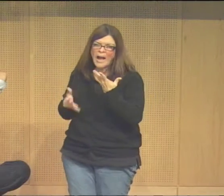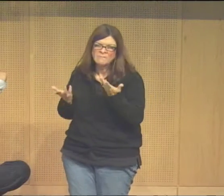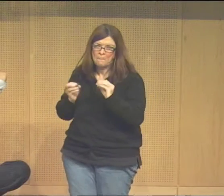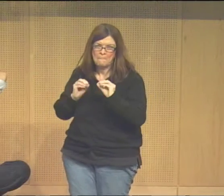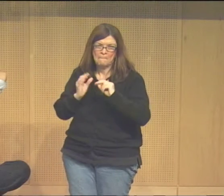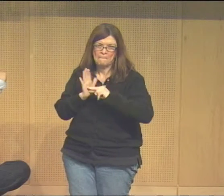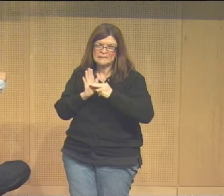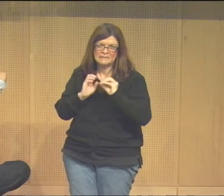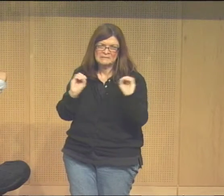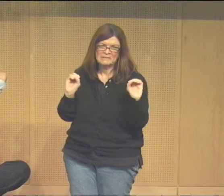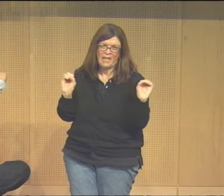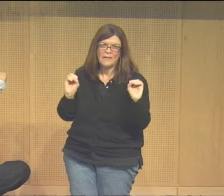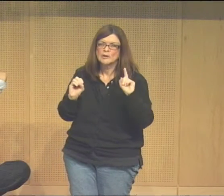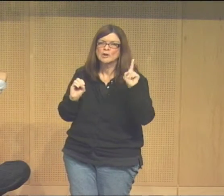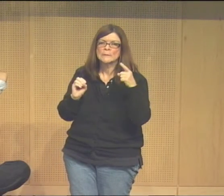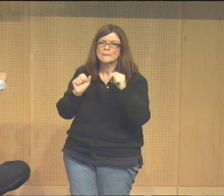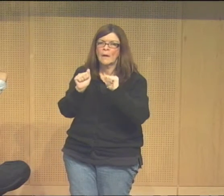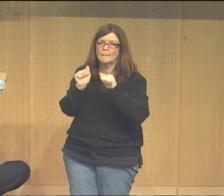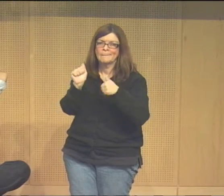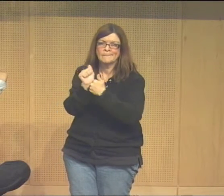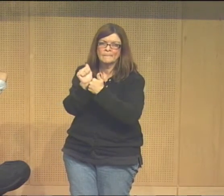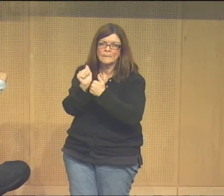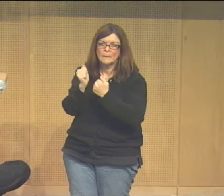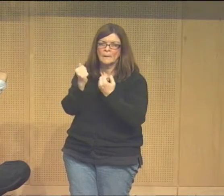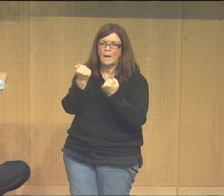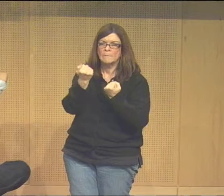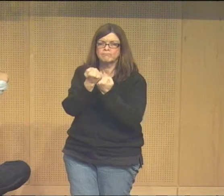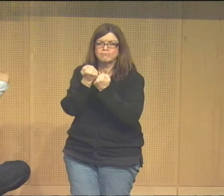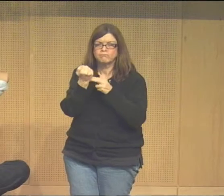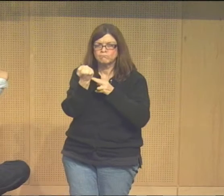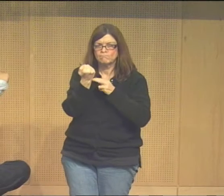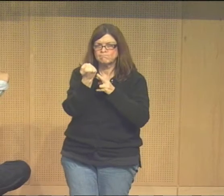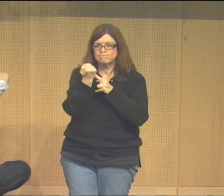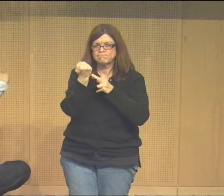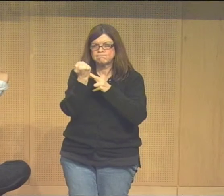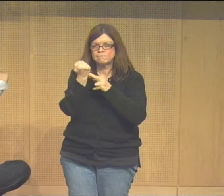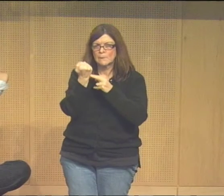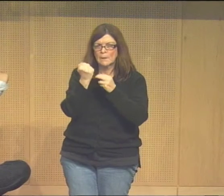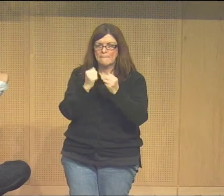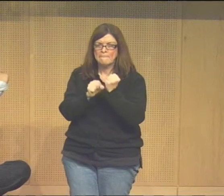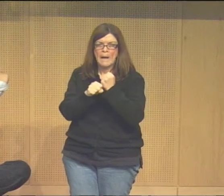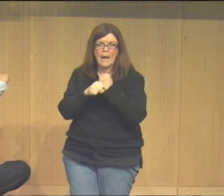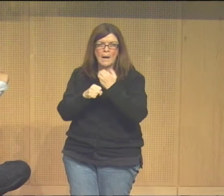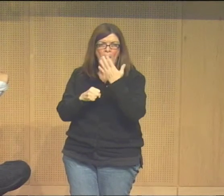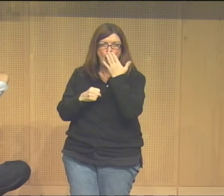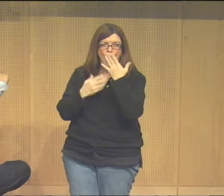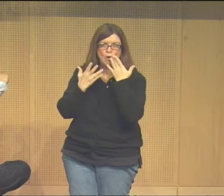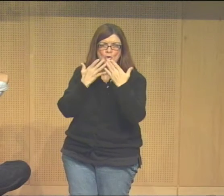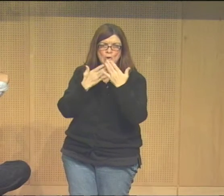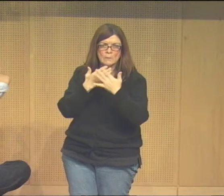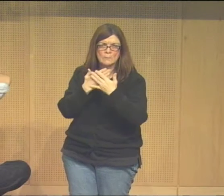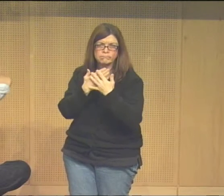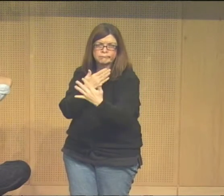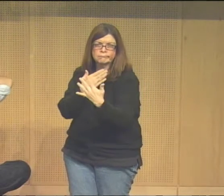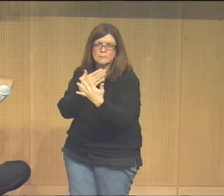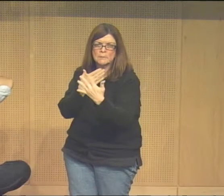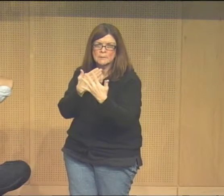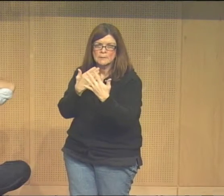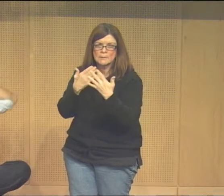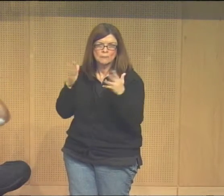black and white really doesn't have much symbolic meaning behind it it's more I'm showing reinforcement of the other colors and it makes them pop out